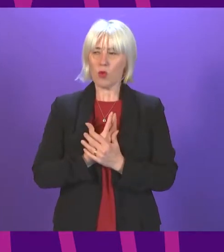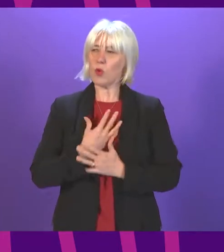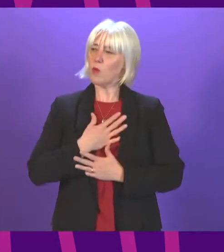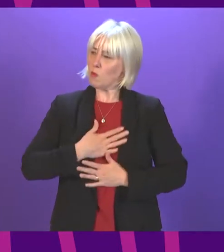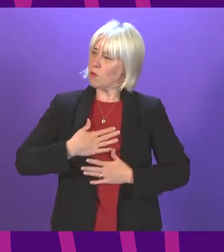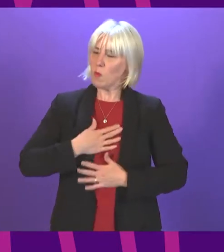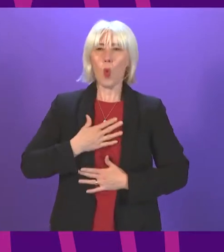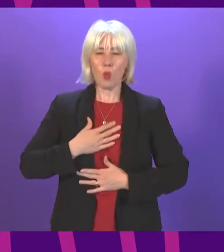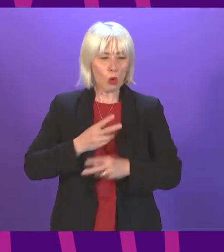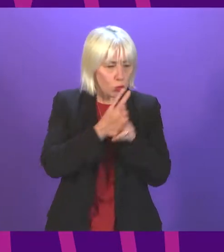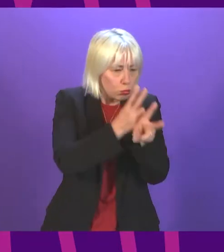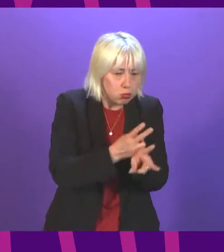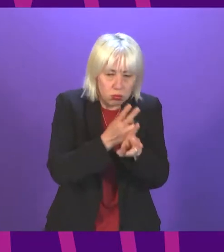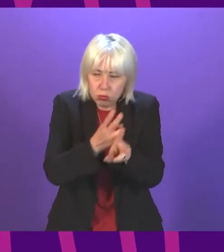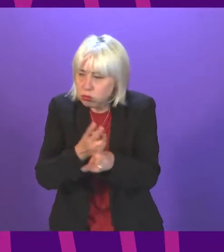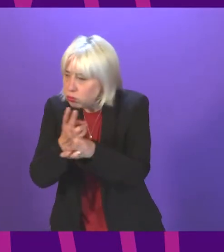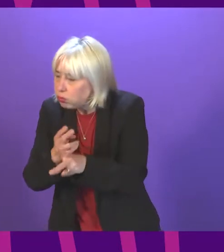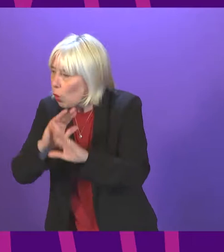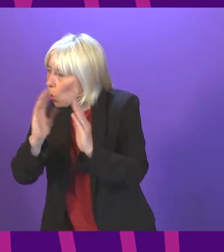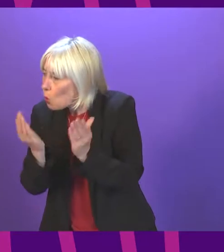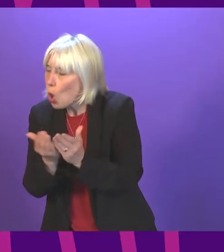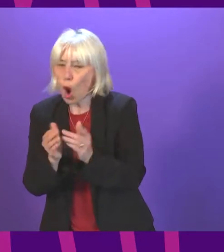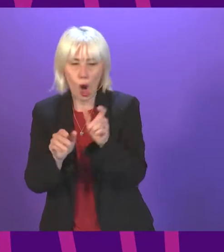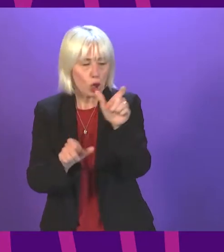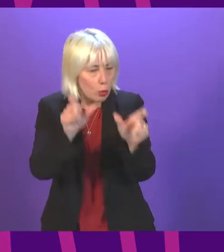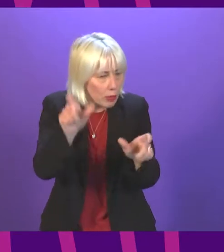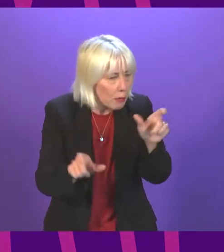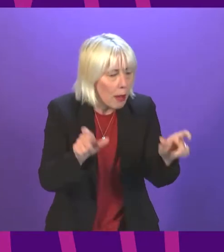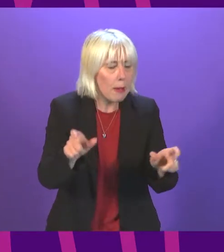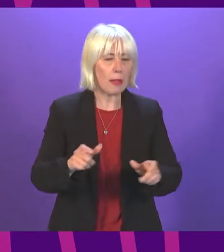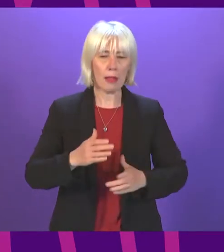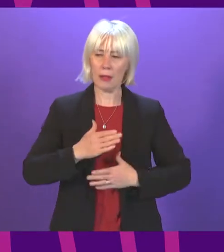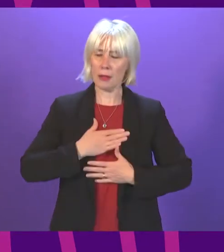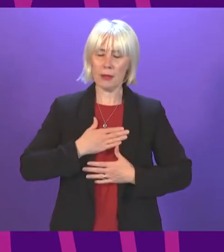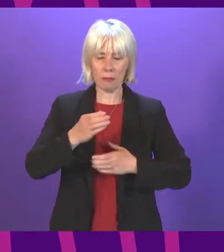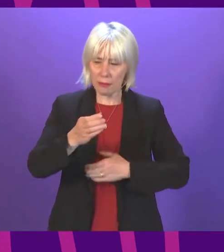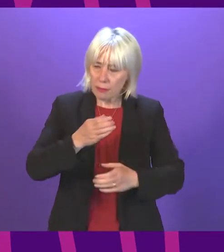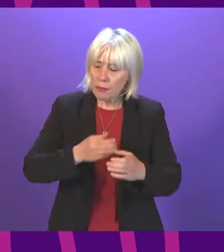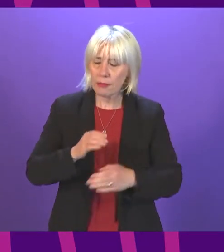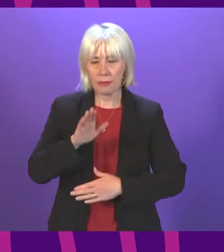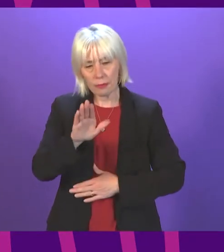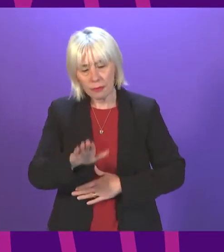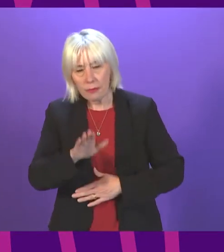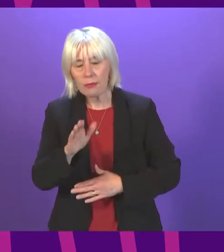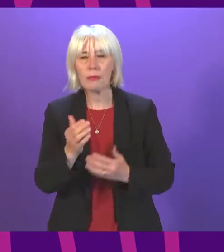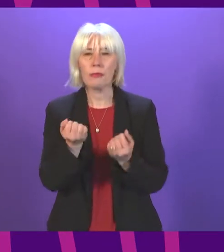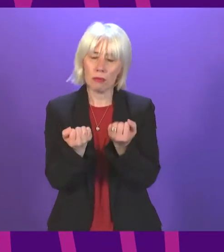WE LIVE IN AND THE PEOPLE WITH WHOM WE SHARE IT, WITH COMPASSION, JUSTICE, LOVE.